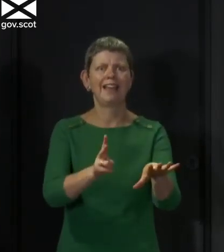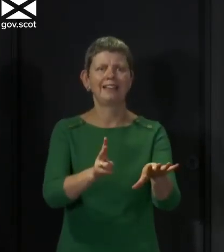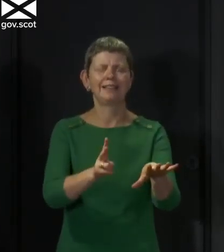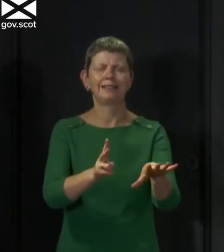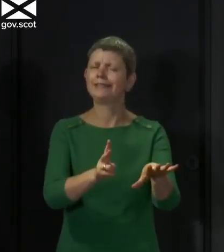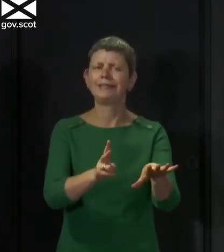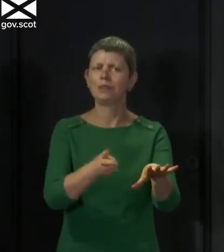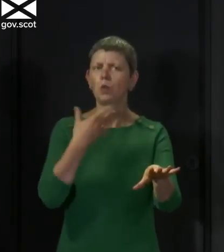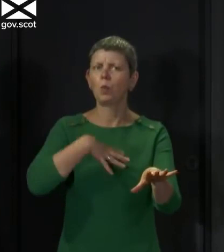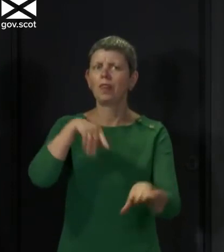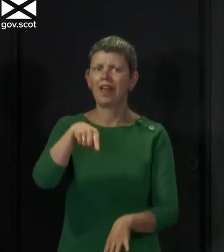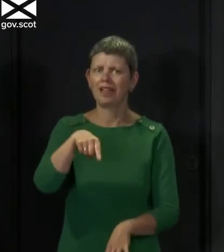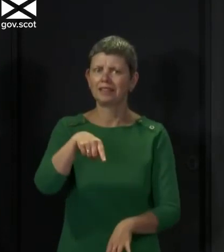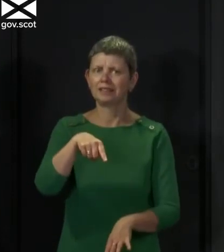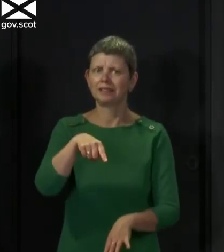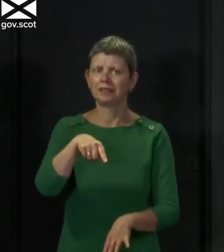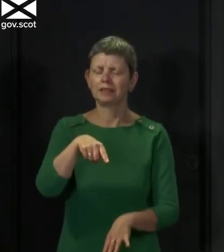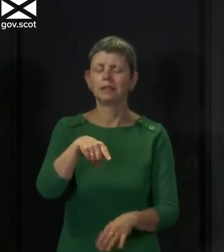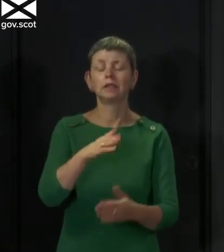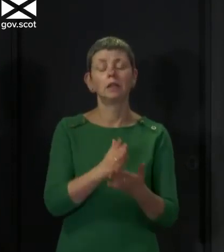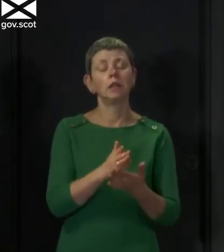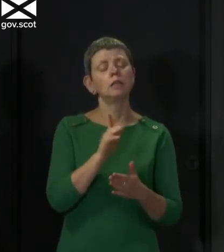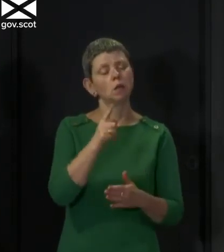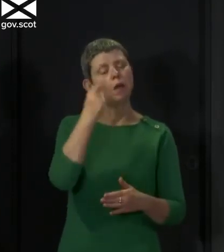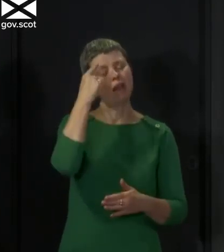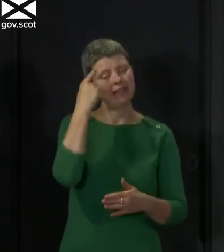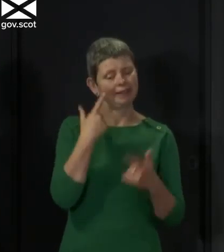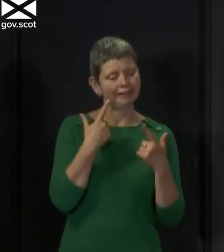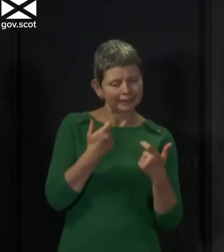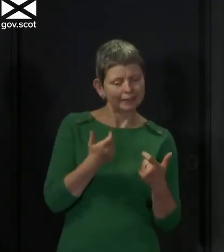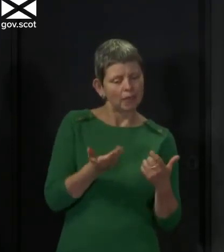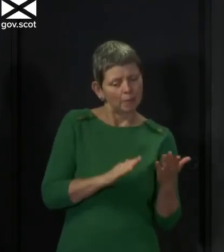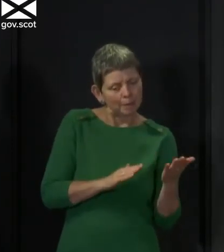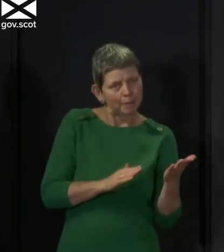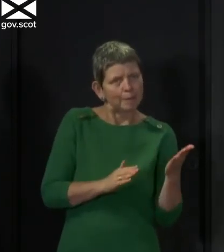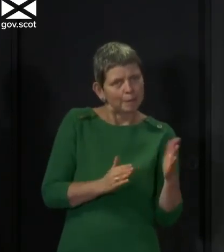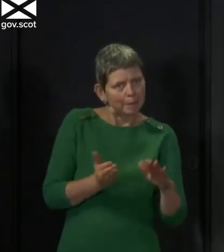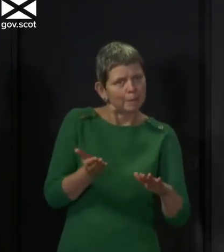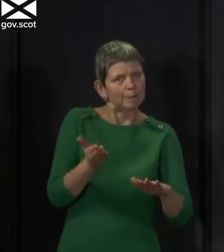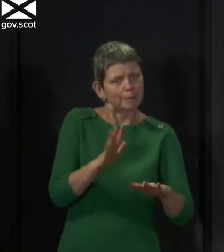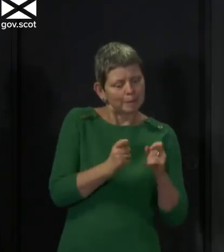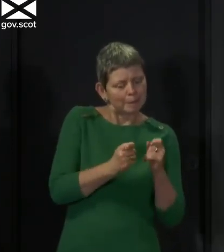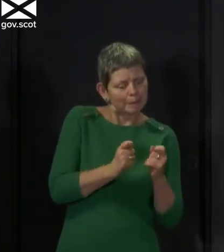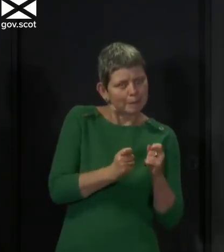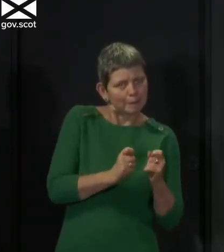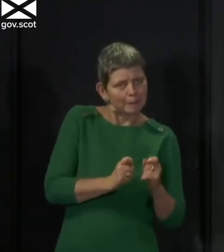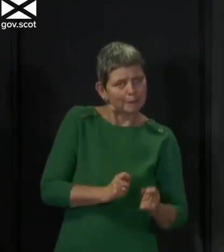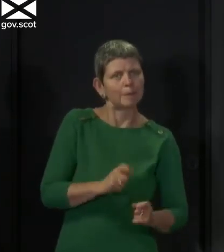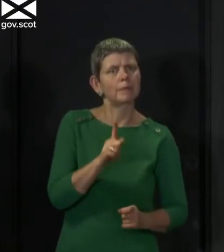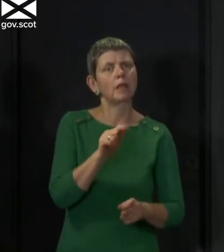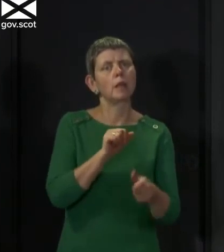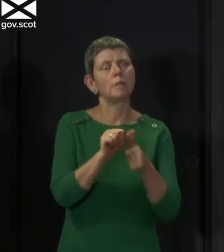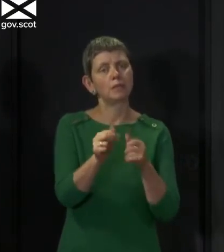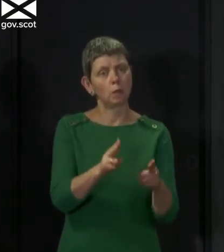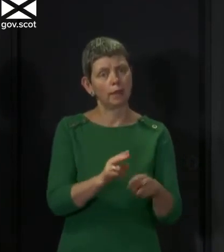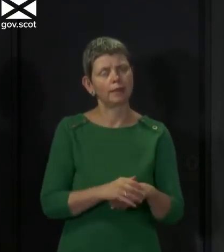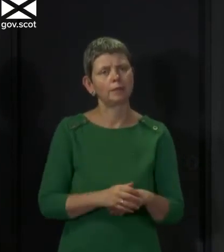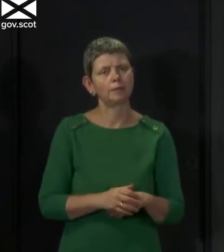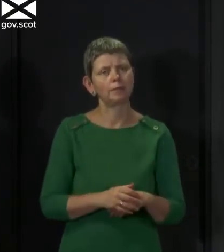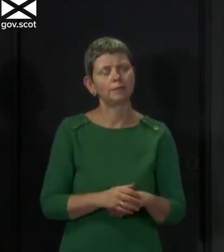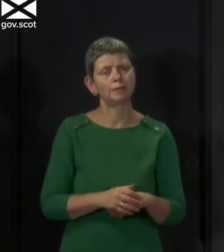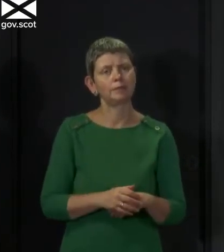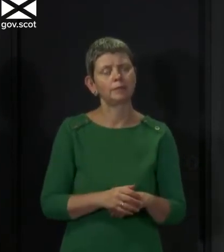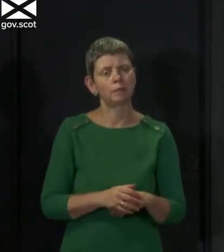restrictions again, then that will not have turned out to be the right thing to do. So, you know, I would say, you know,